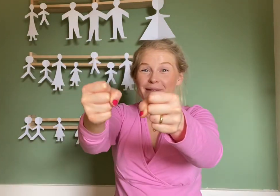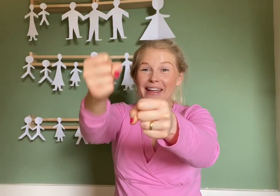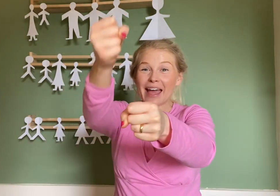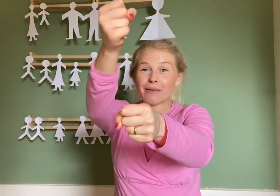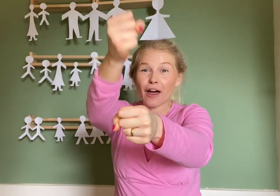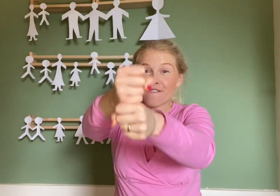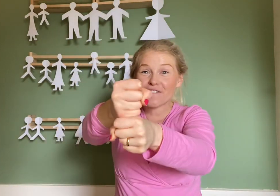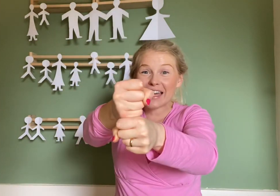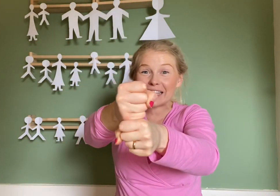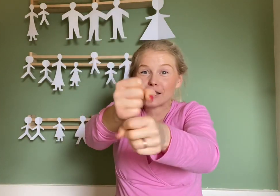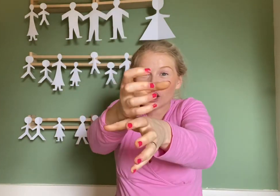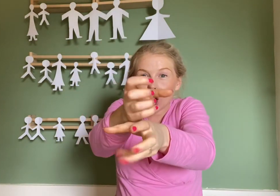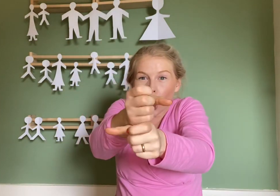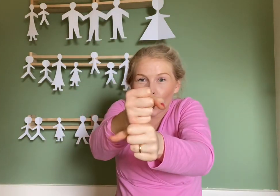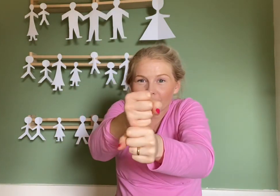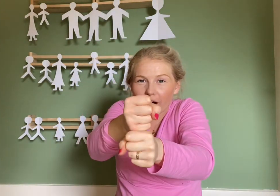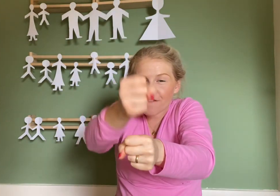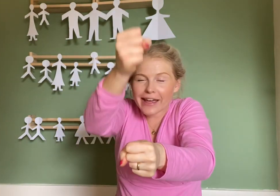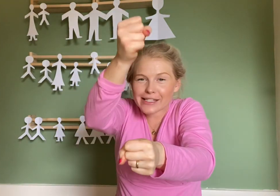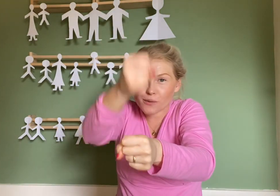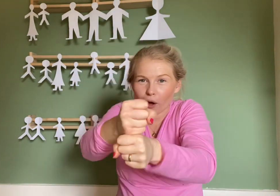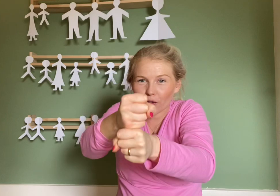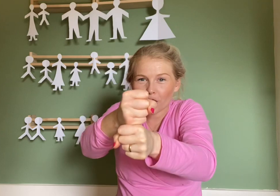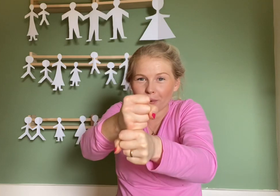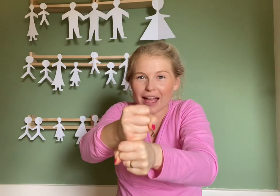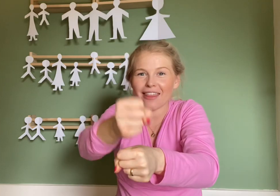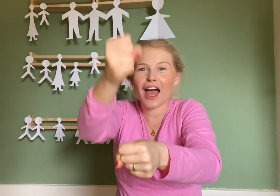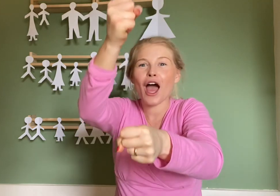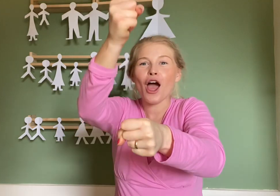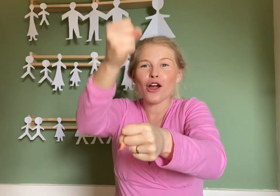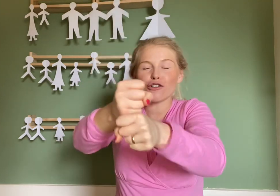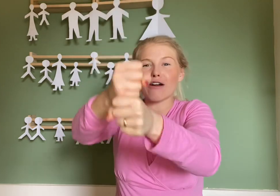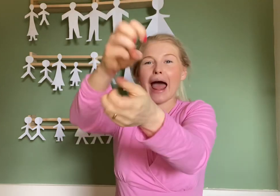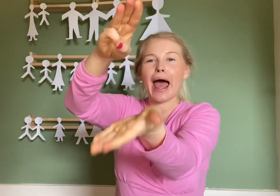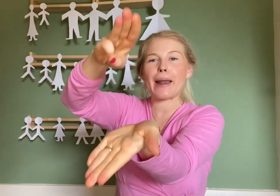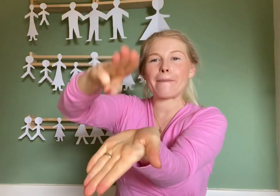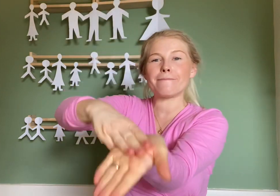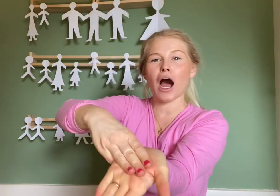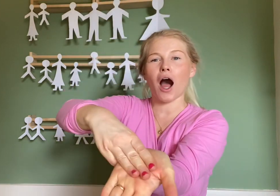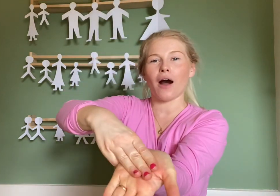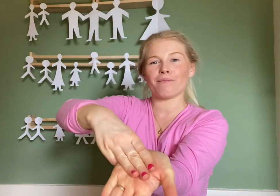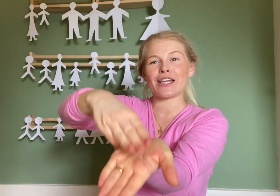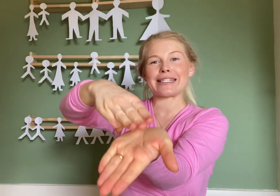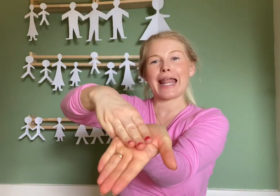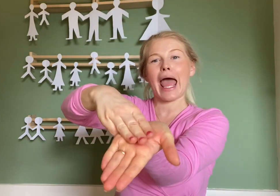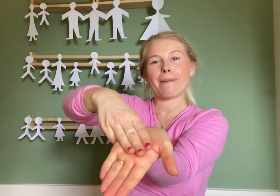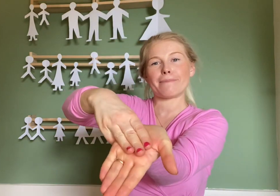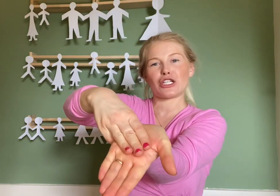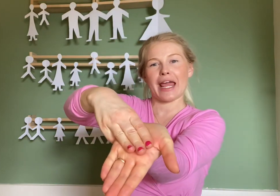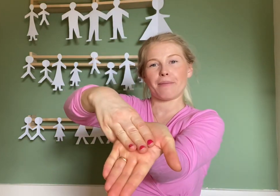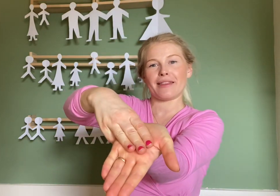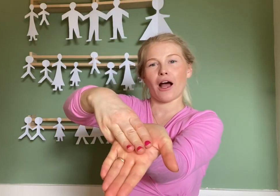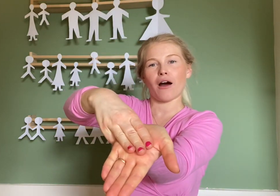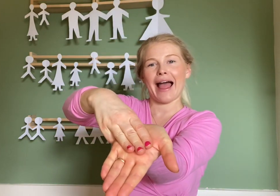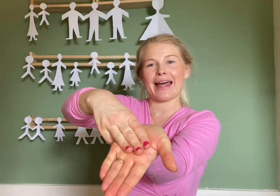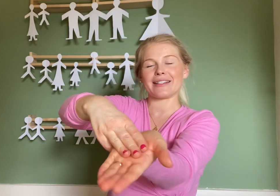again with our fists, close our fists, one on top of the other. Grandma, that's an M shape in our hand.